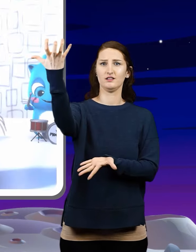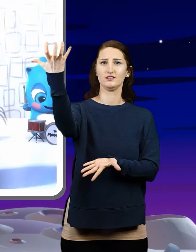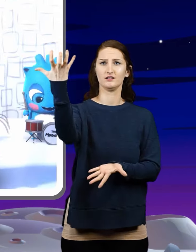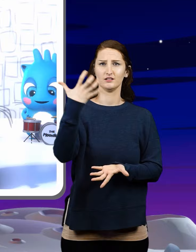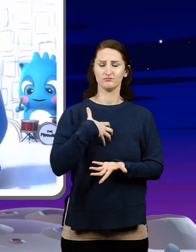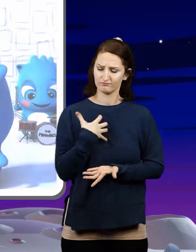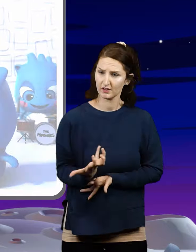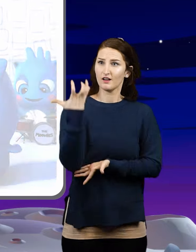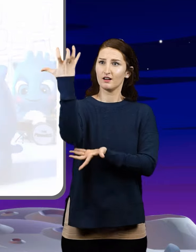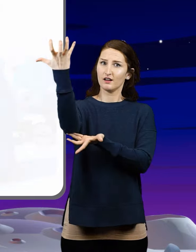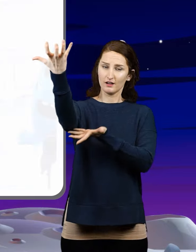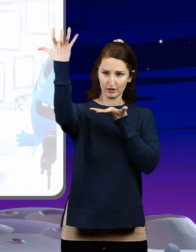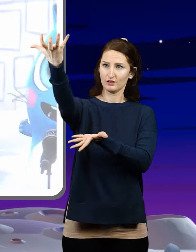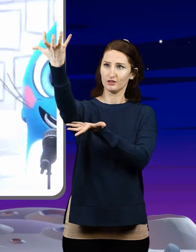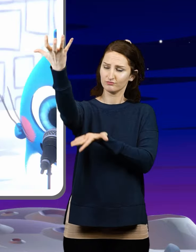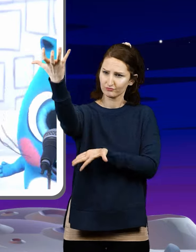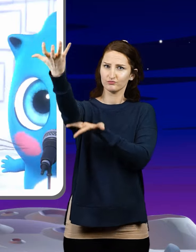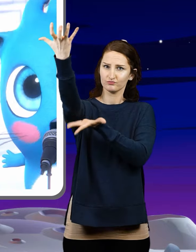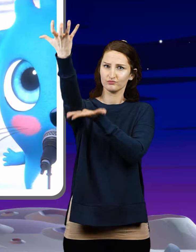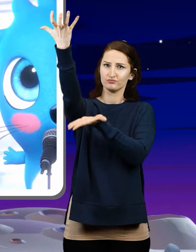take me off